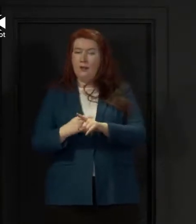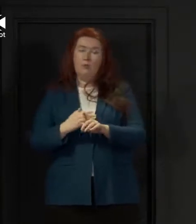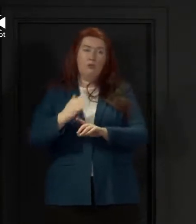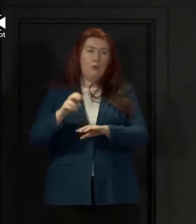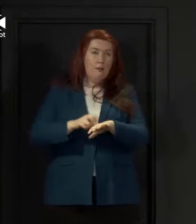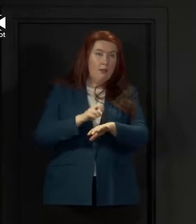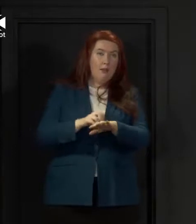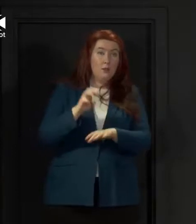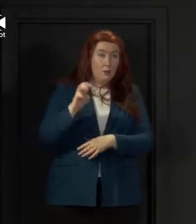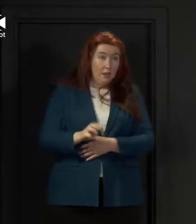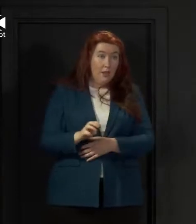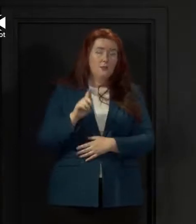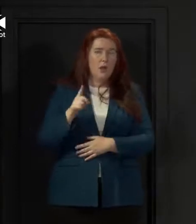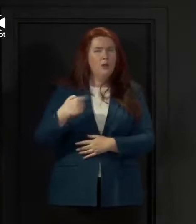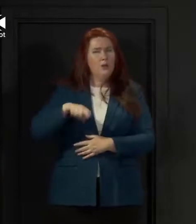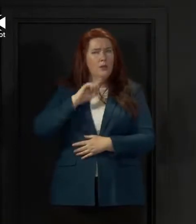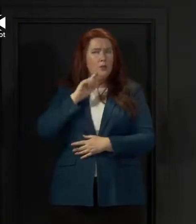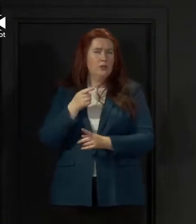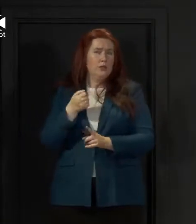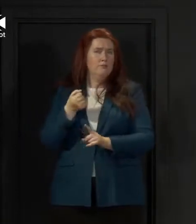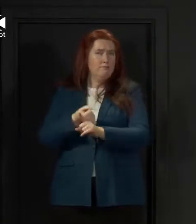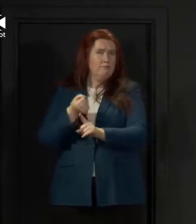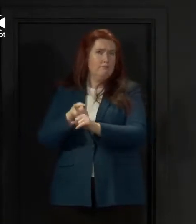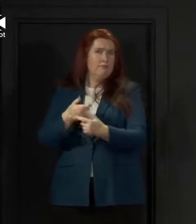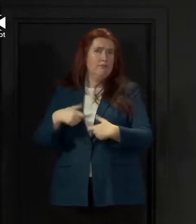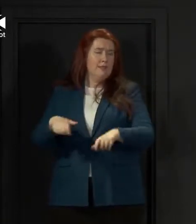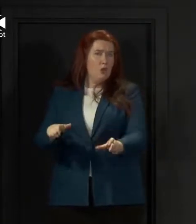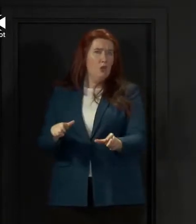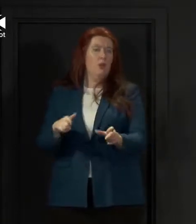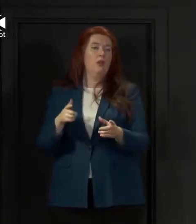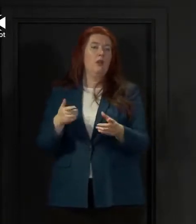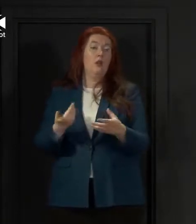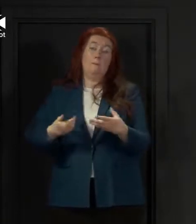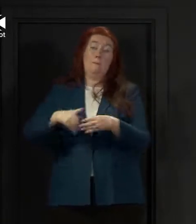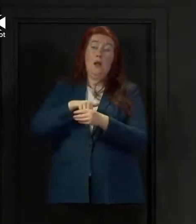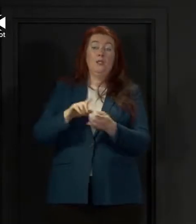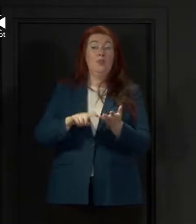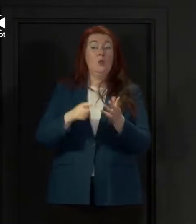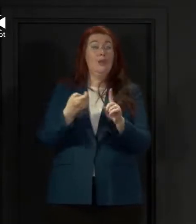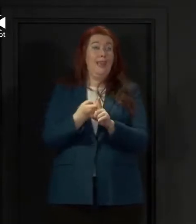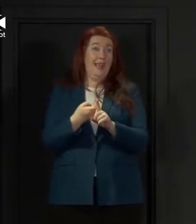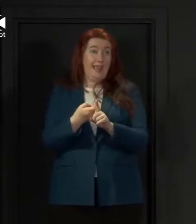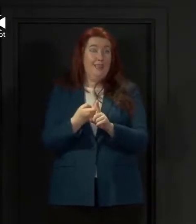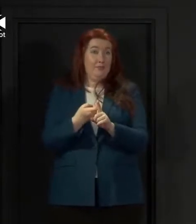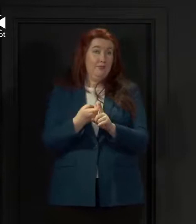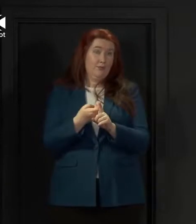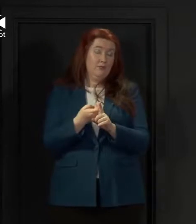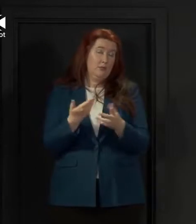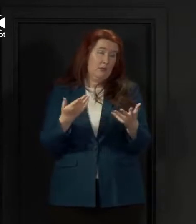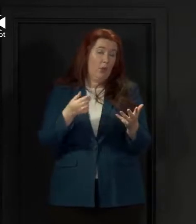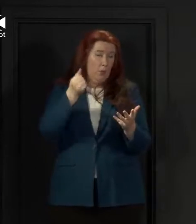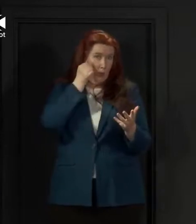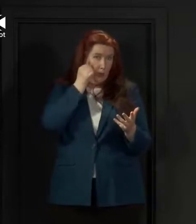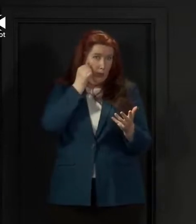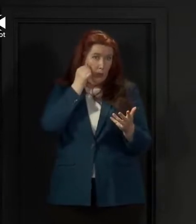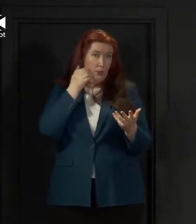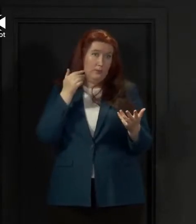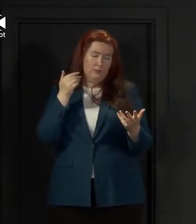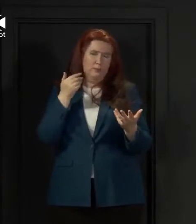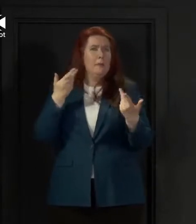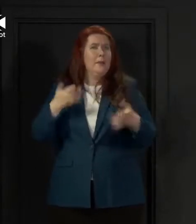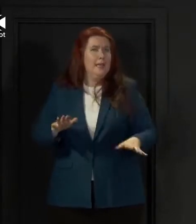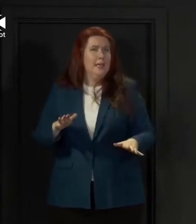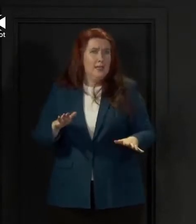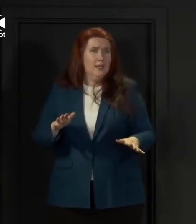continue to press that as part of the United Kingdom knowing that there is been there